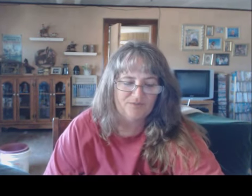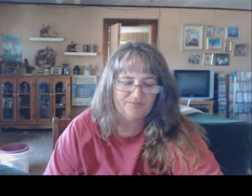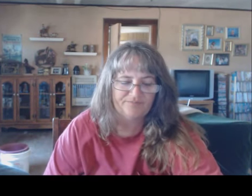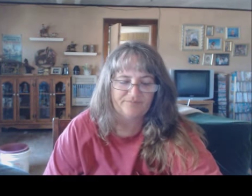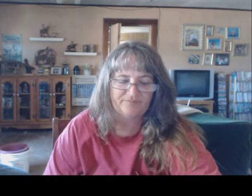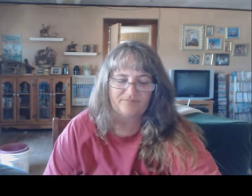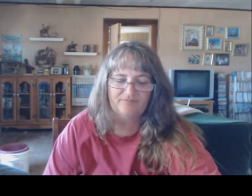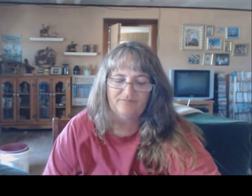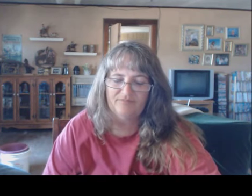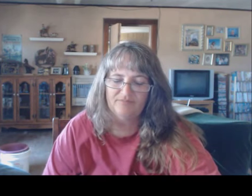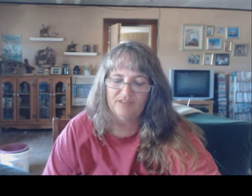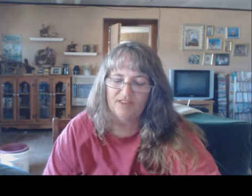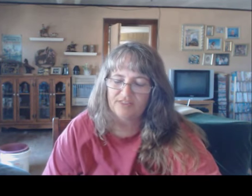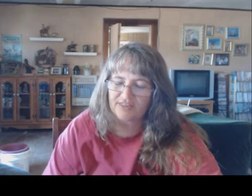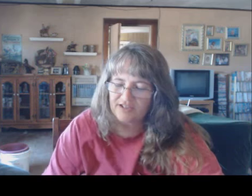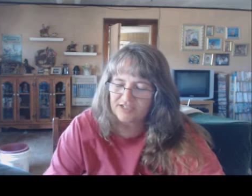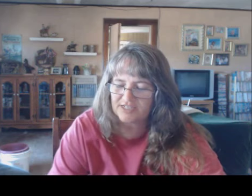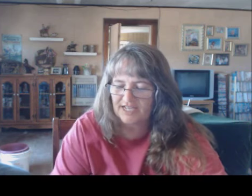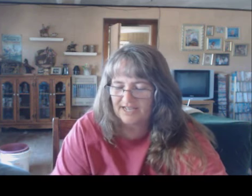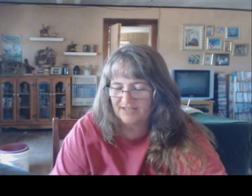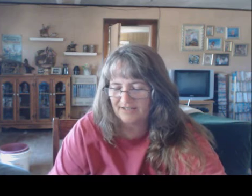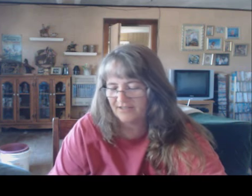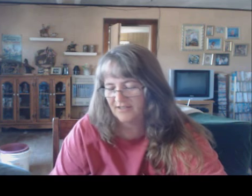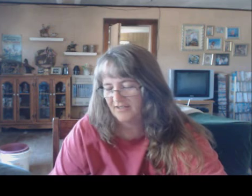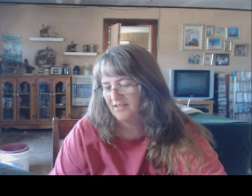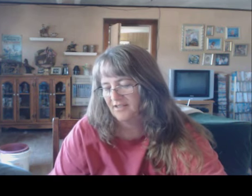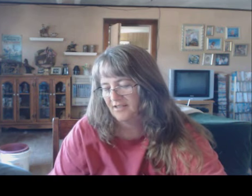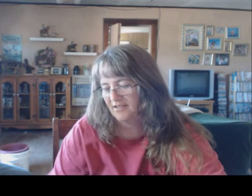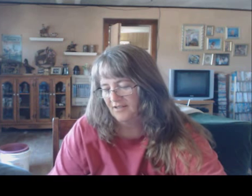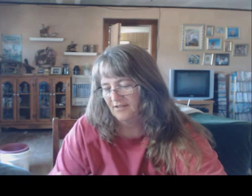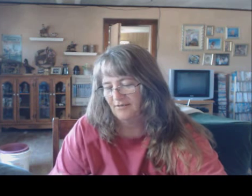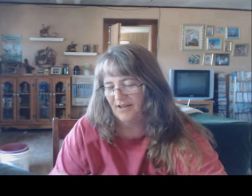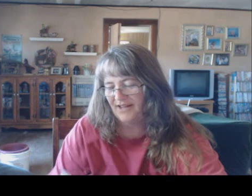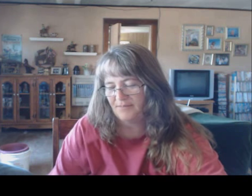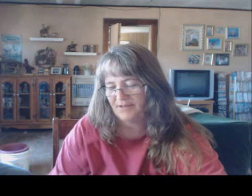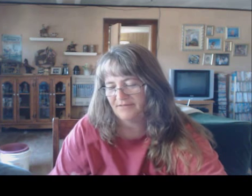Alright, so... Thursday... What happened?